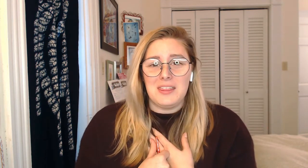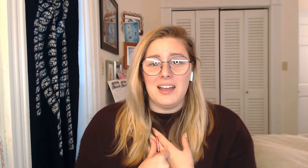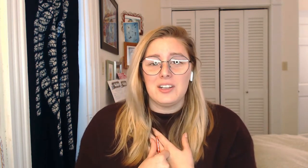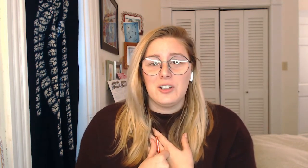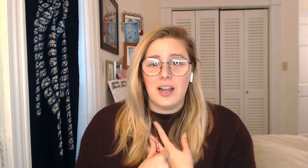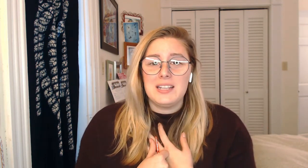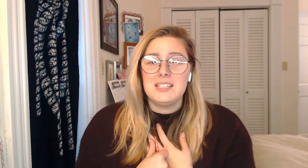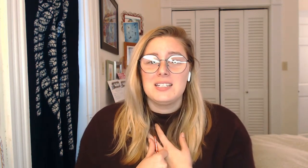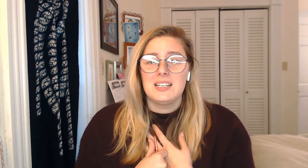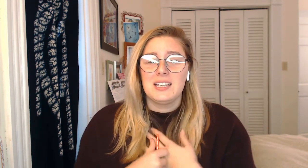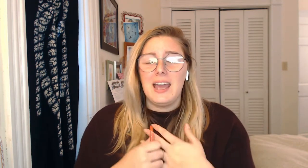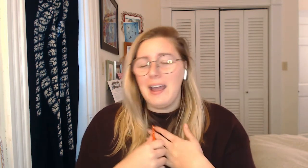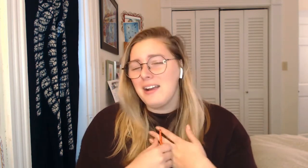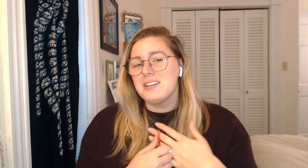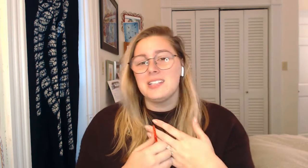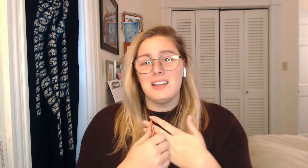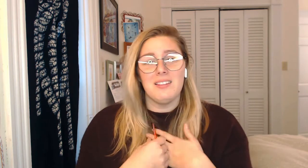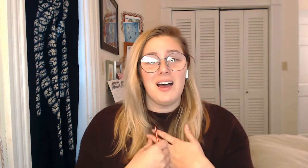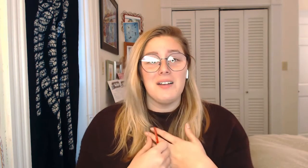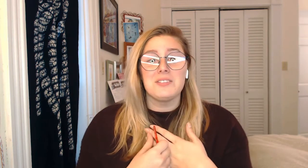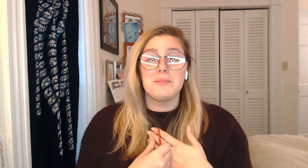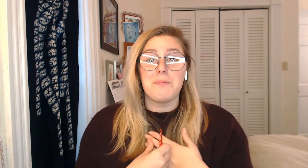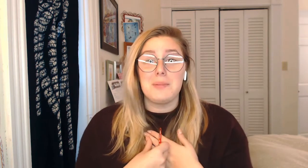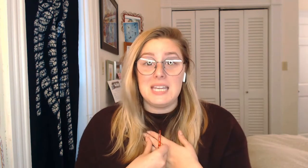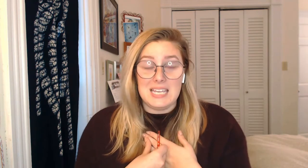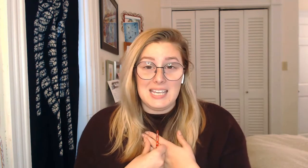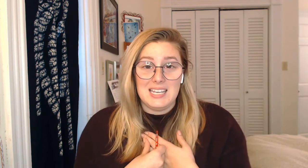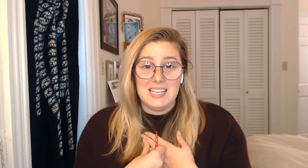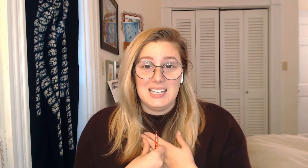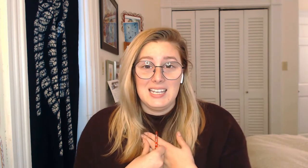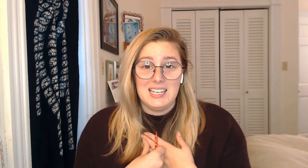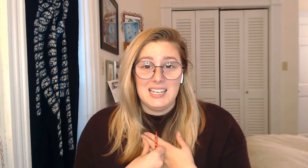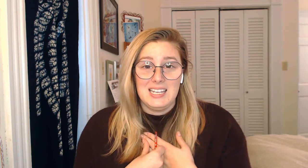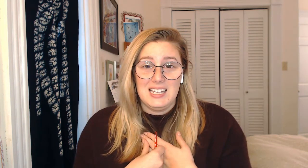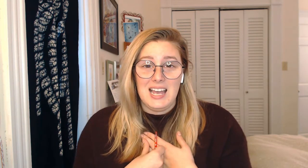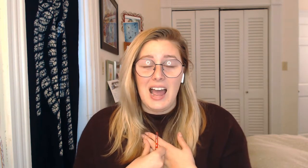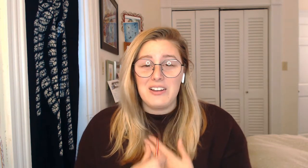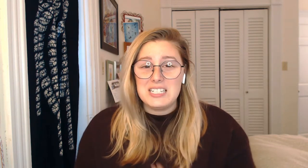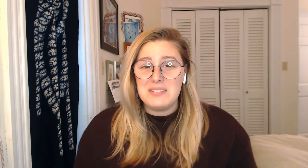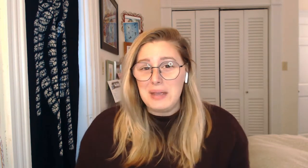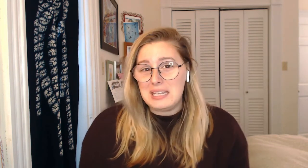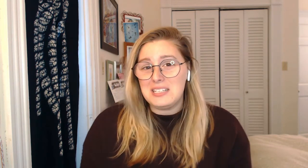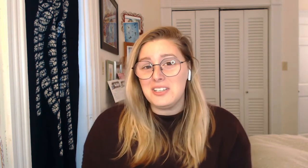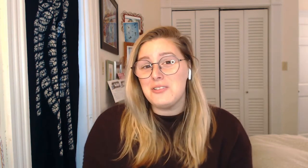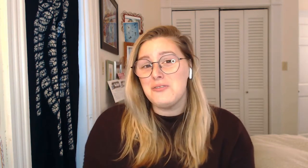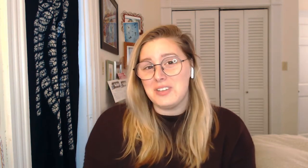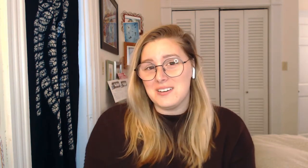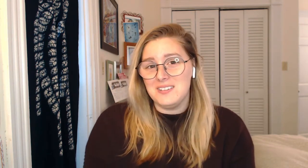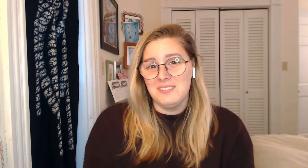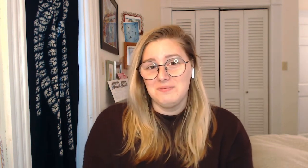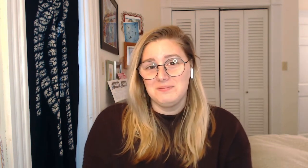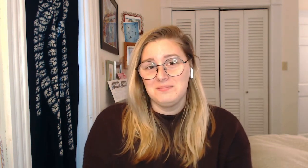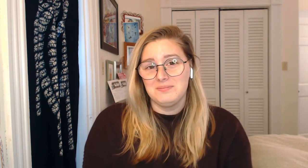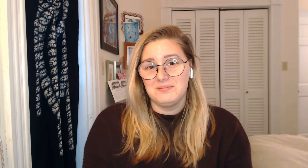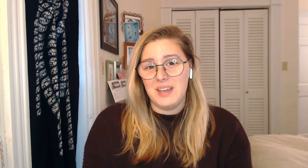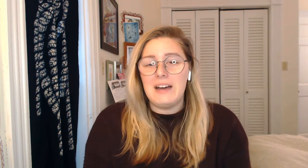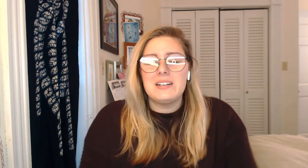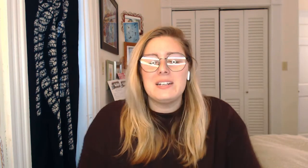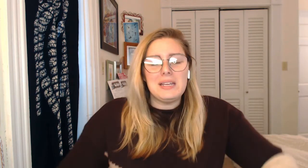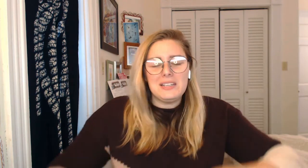that Christ cares and loves me. How does it make you feel? How did it make you